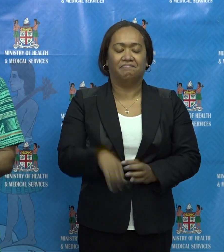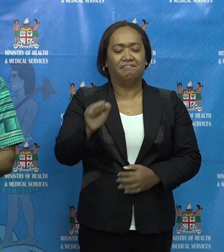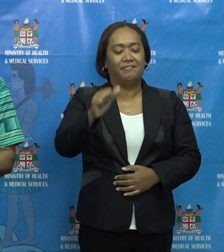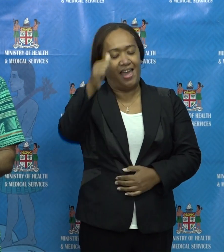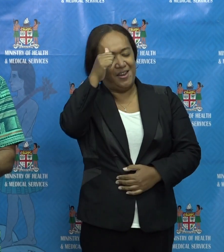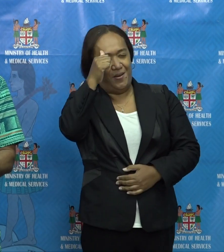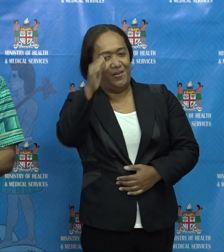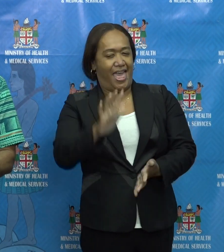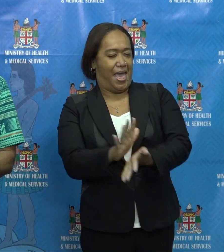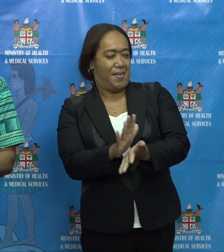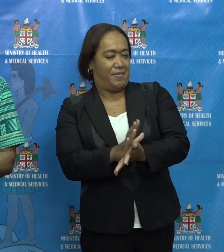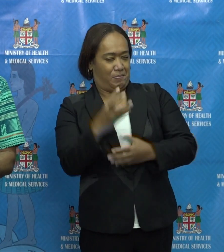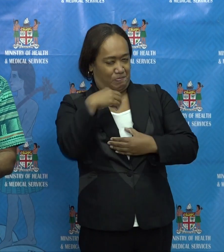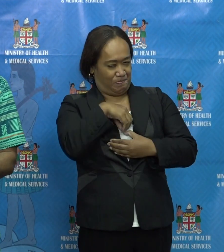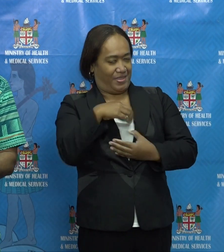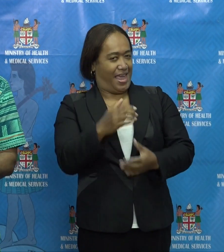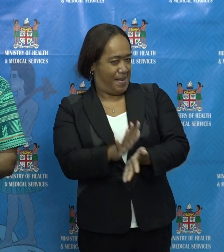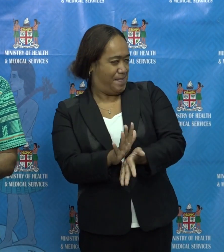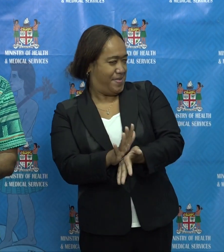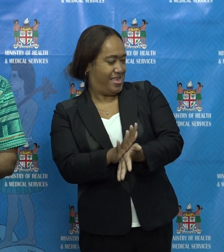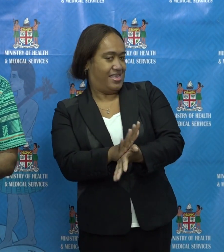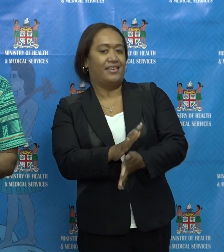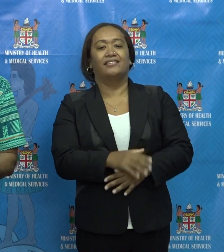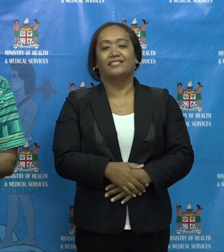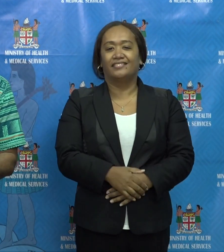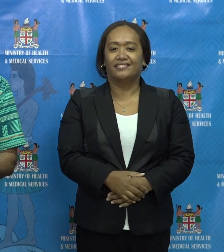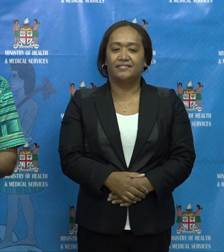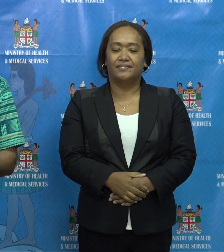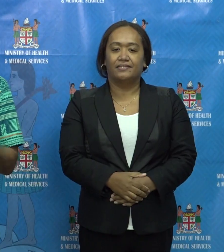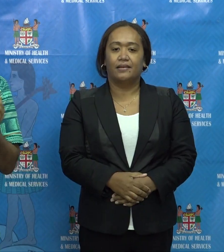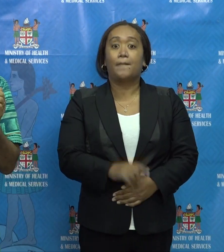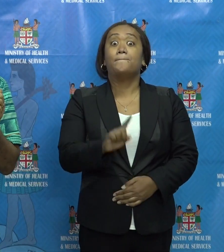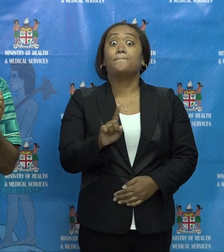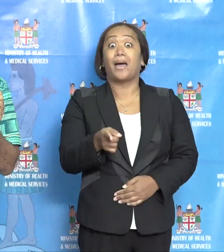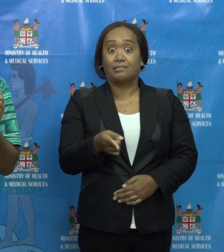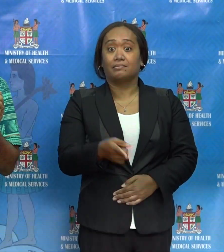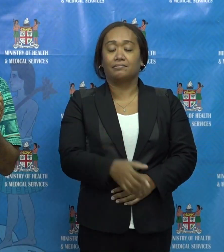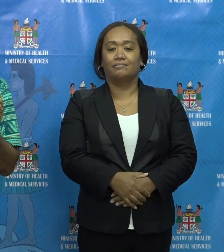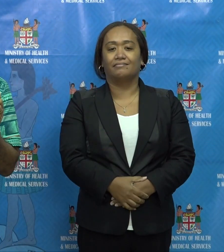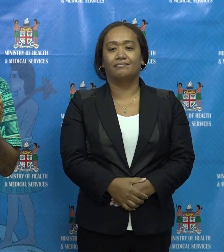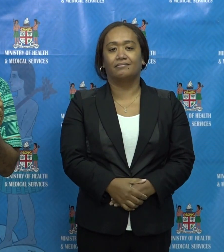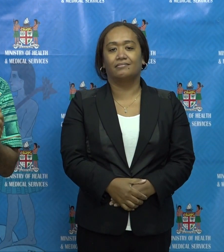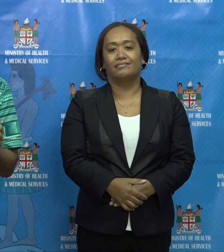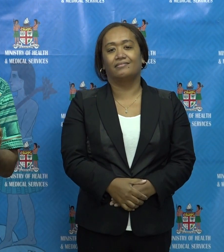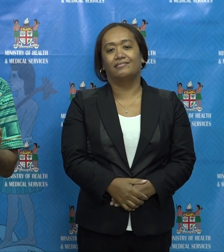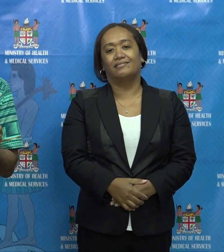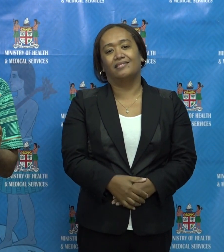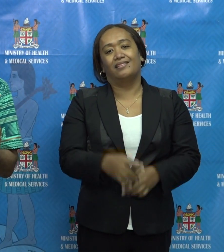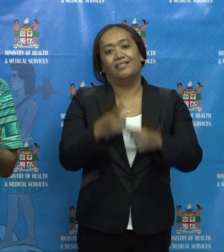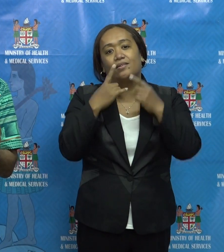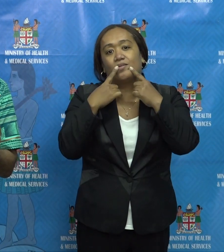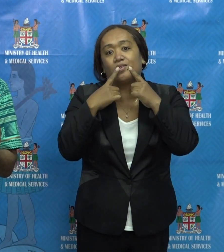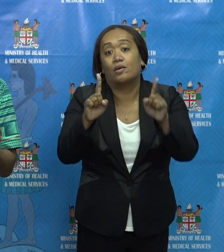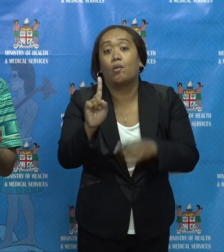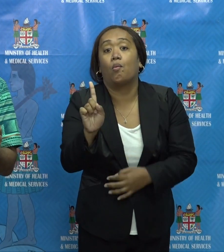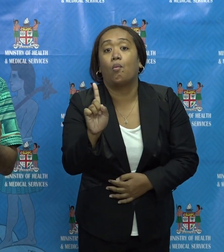to have, but I need to sound one warning.